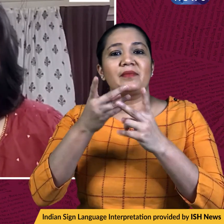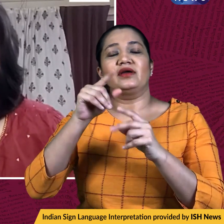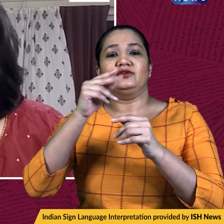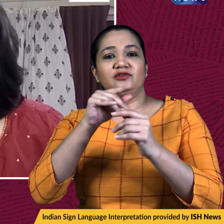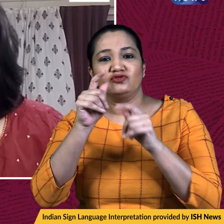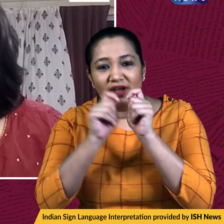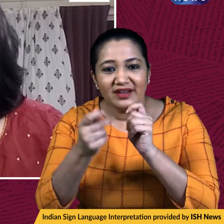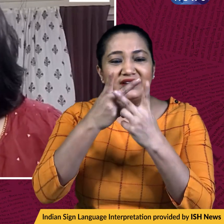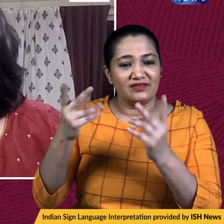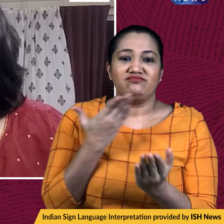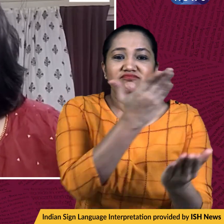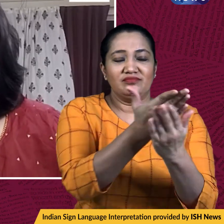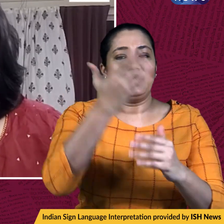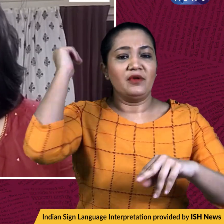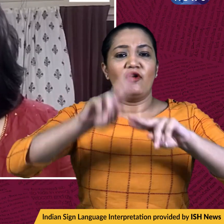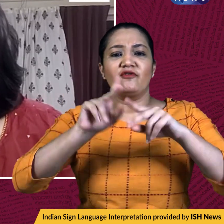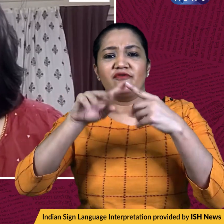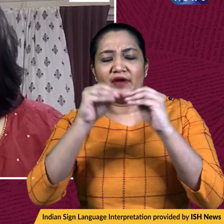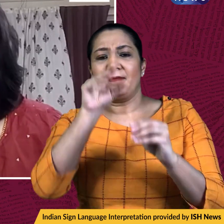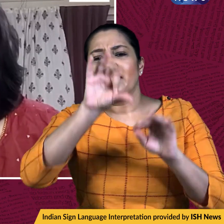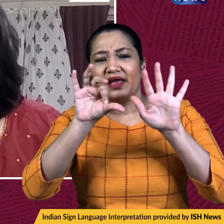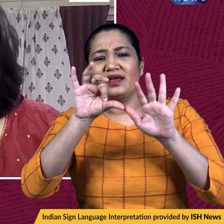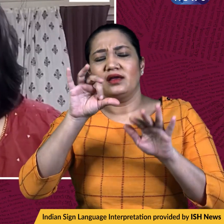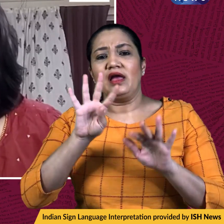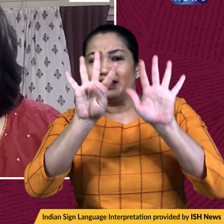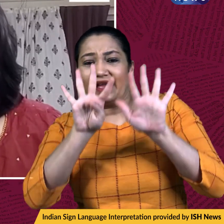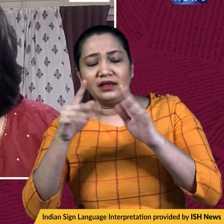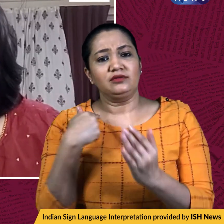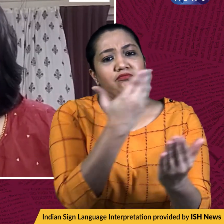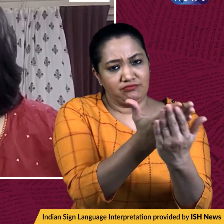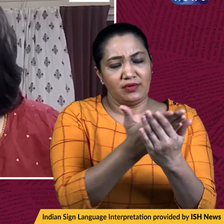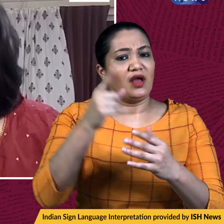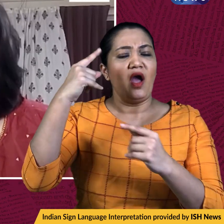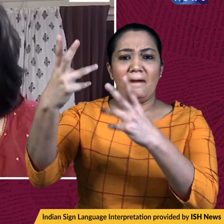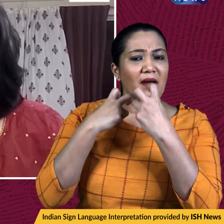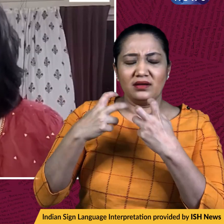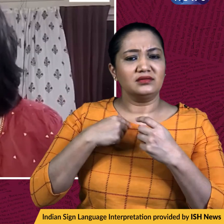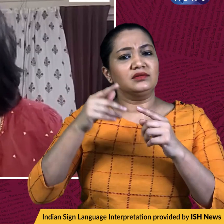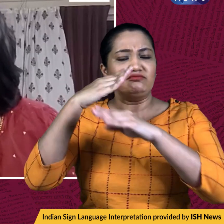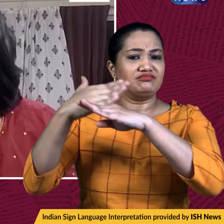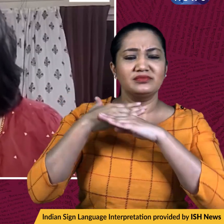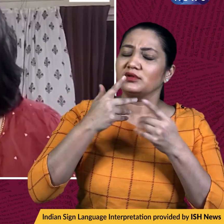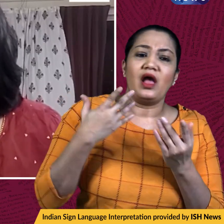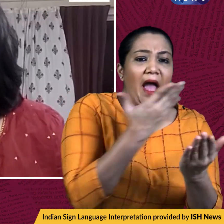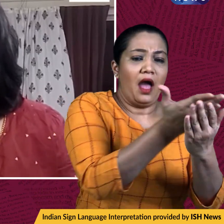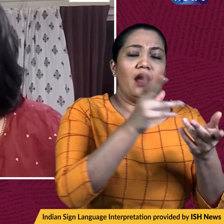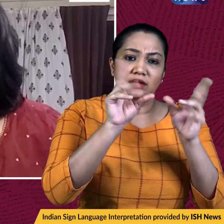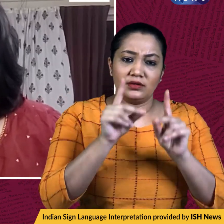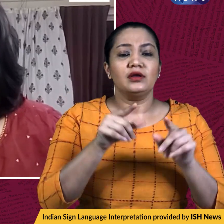challenged the, on February 9th, single bench order that had refused to lift it. Now, responding to this